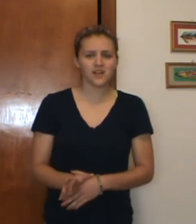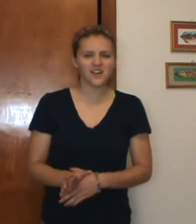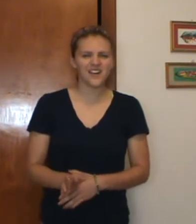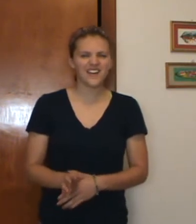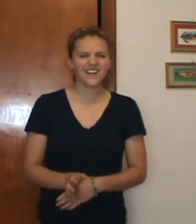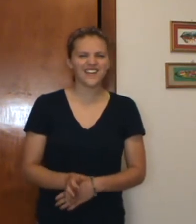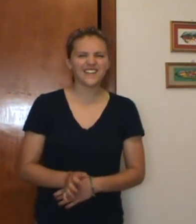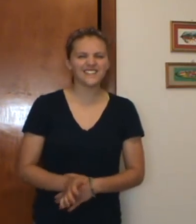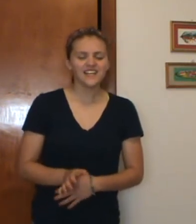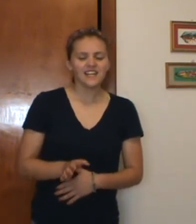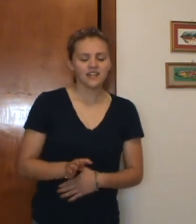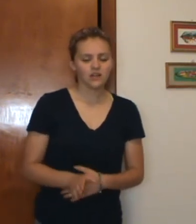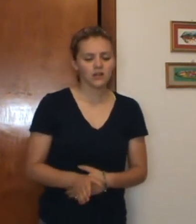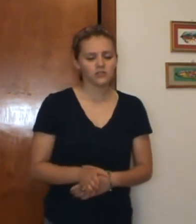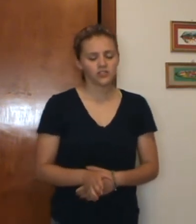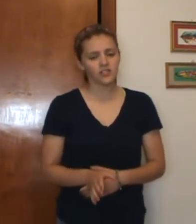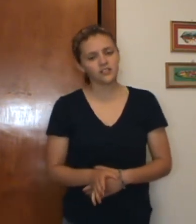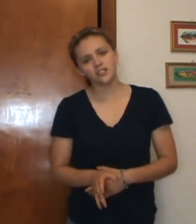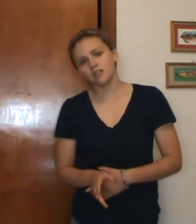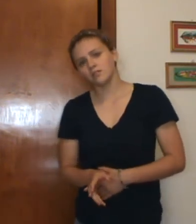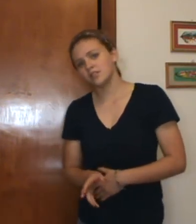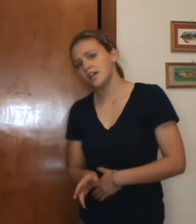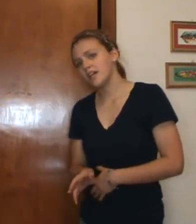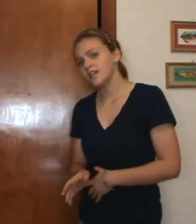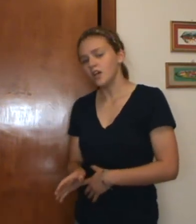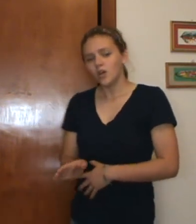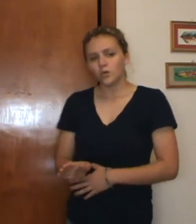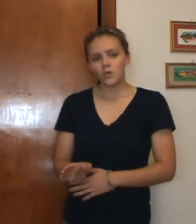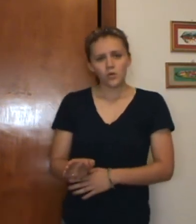eyes It all just sounds like ooh